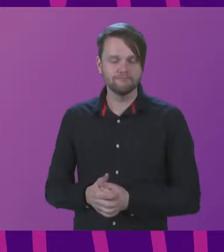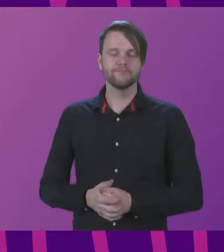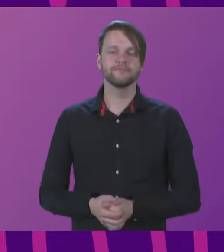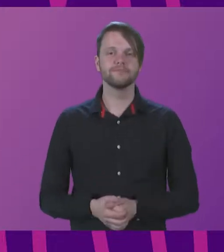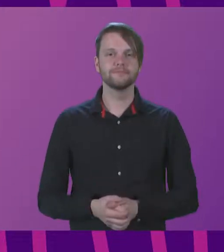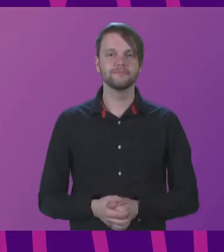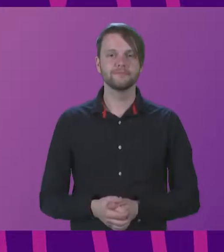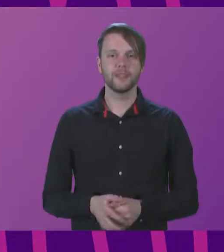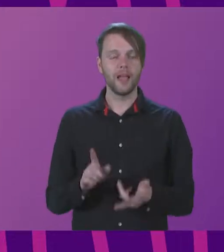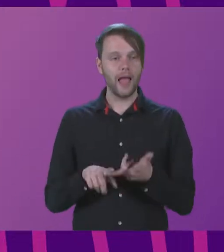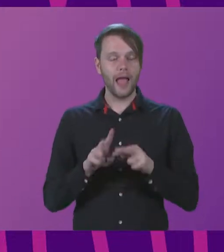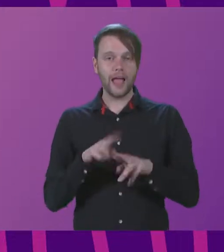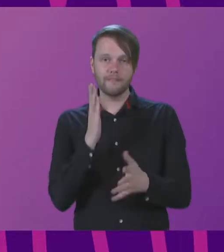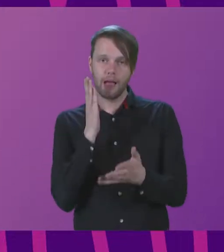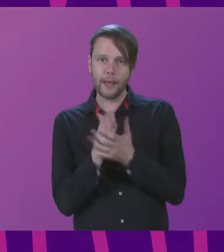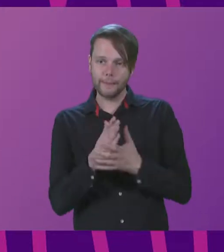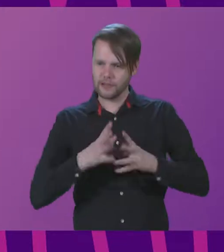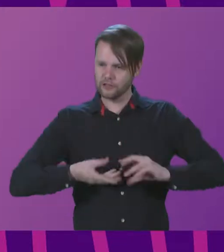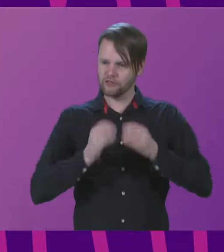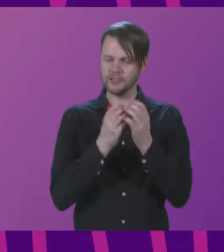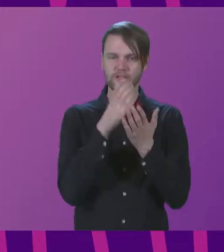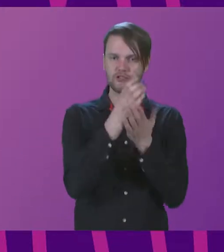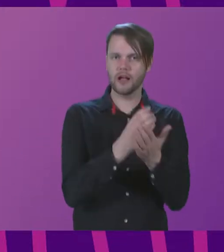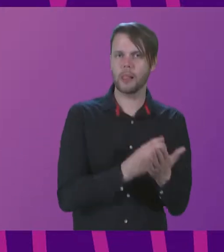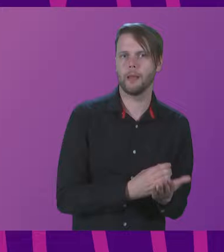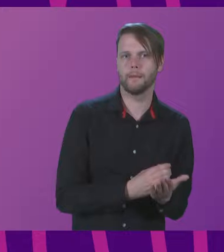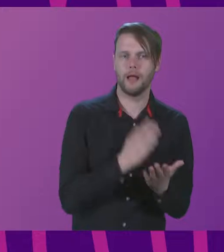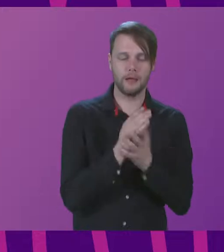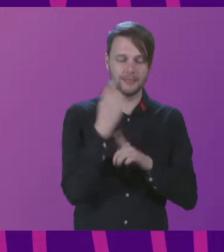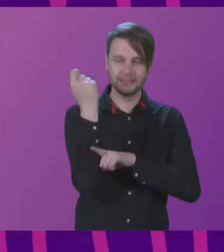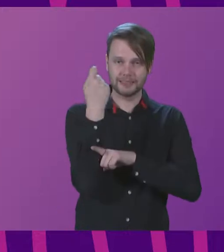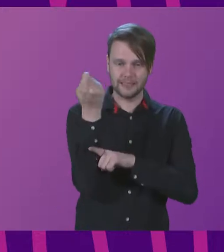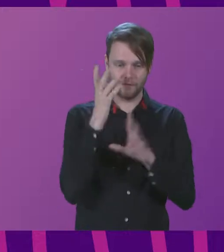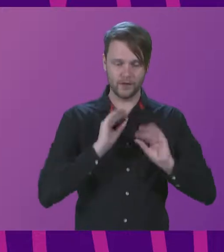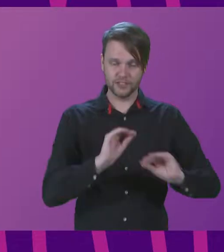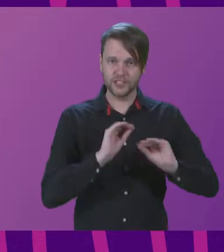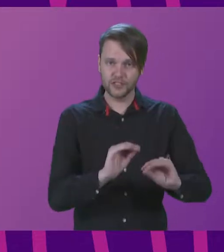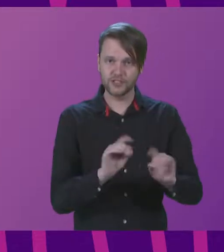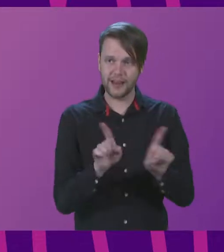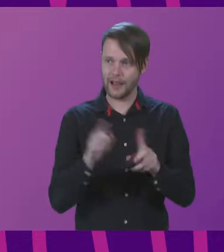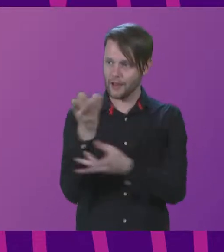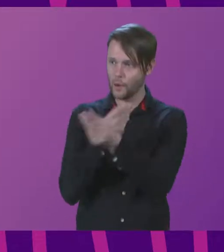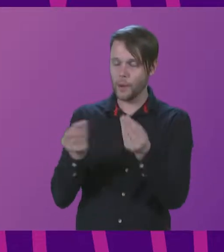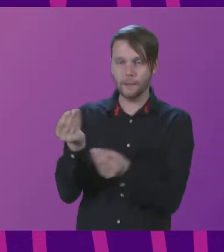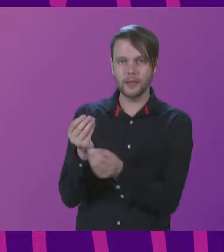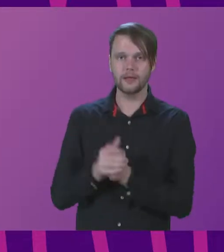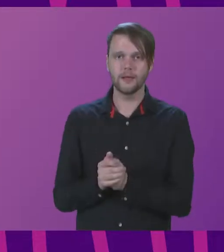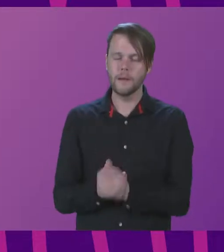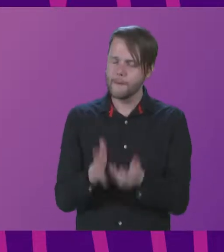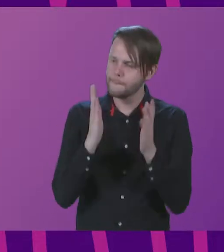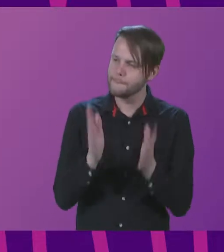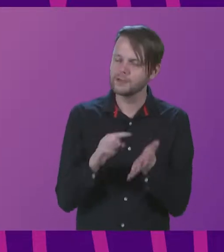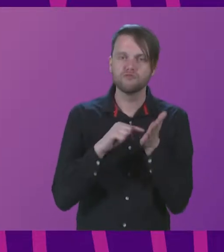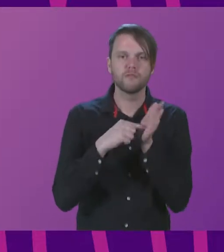If there is to be a creative curriculum that is successful for education and the economy, it must